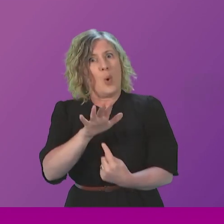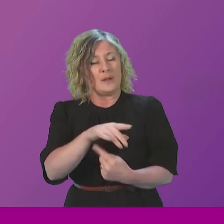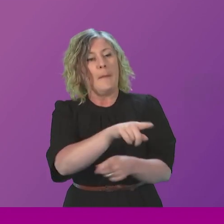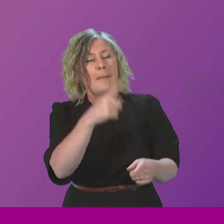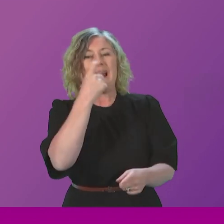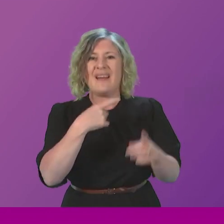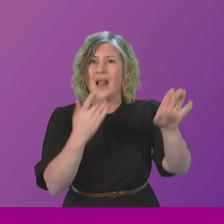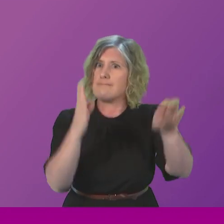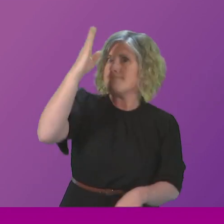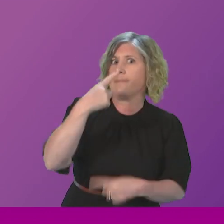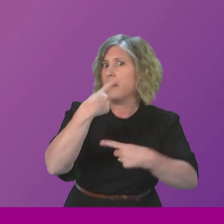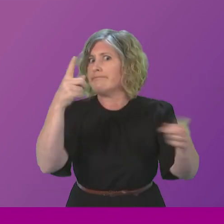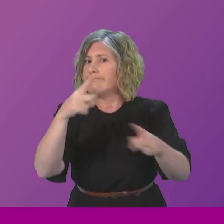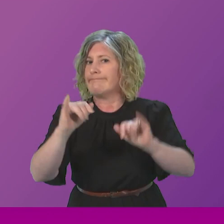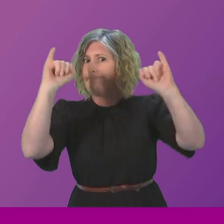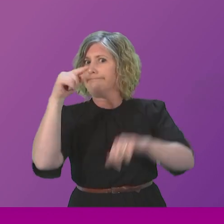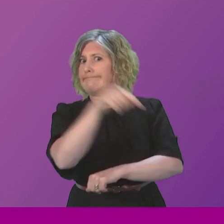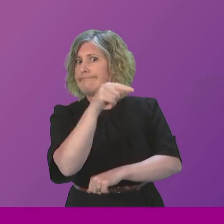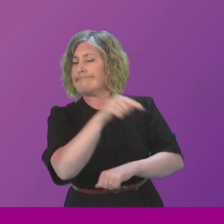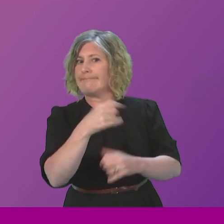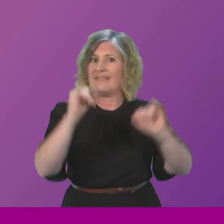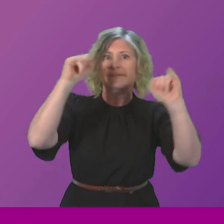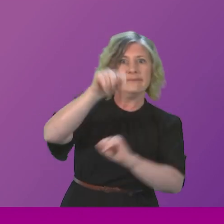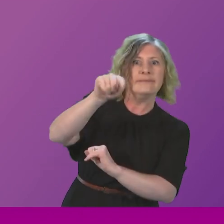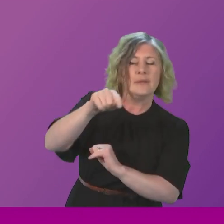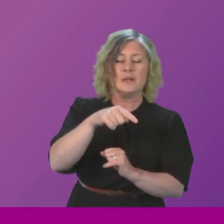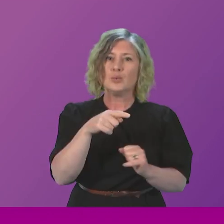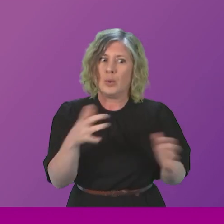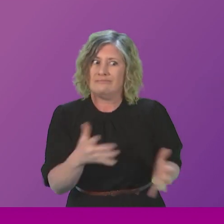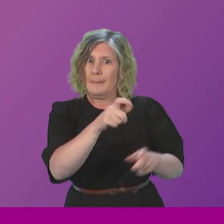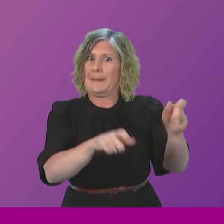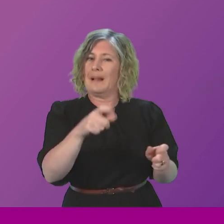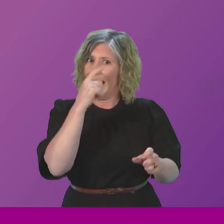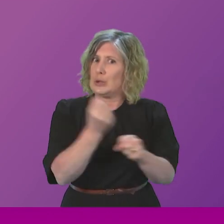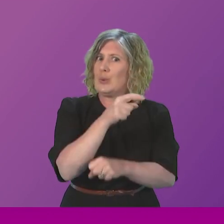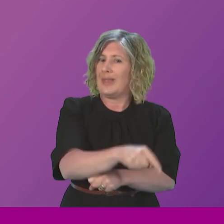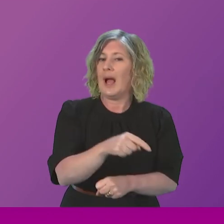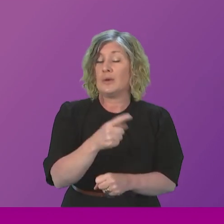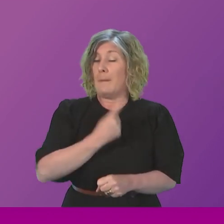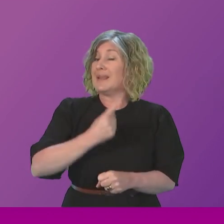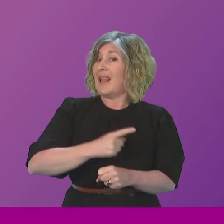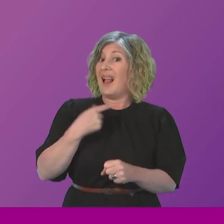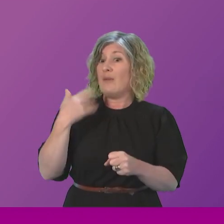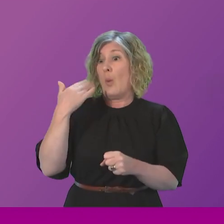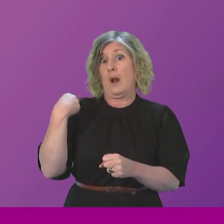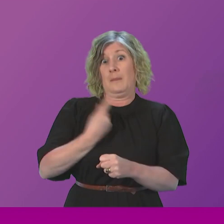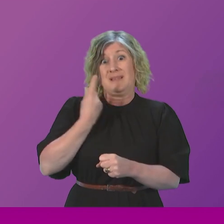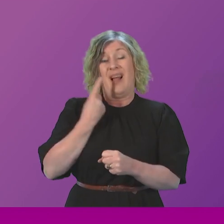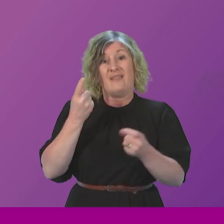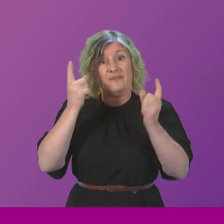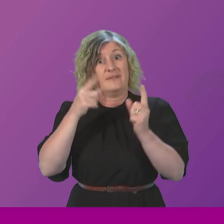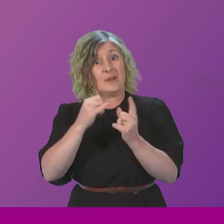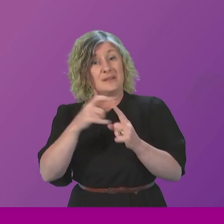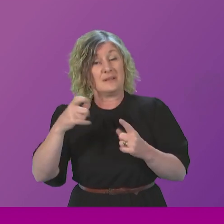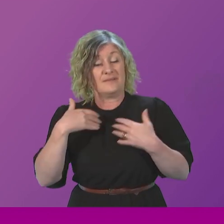concerns where they feel it's necessary and appropriate. And I met in my time as Cabinet Secretary for Health and Social Care every single whistleblowing